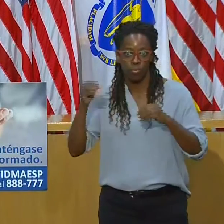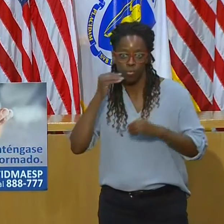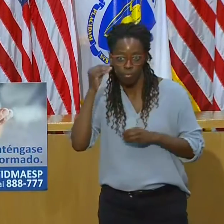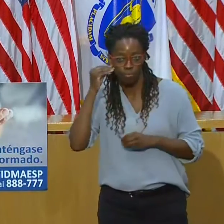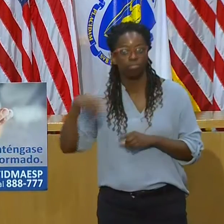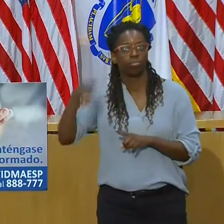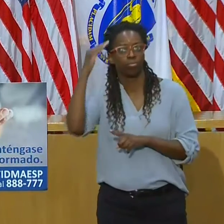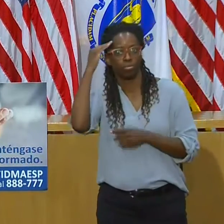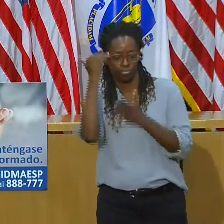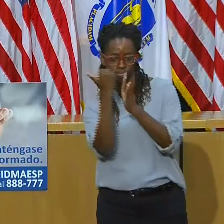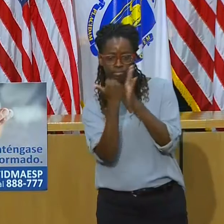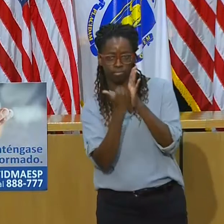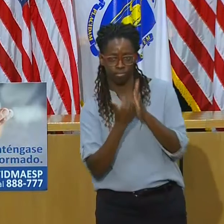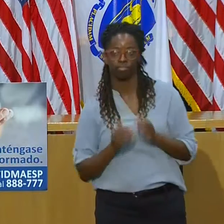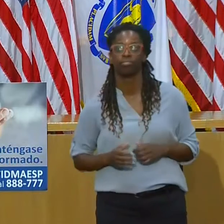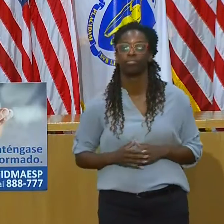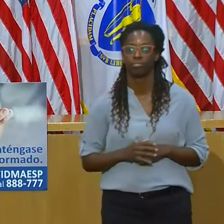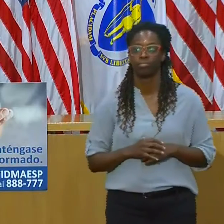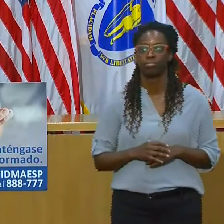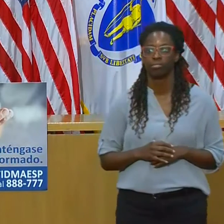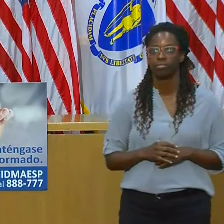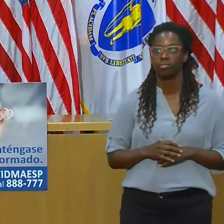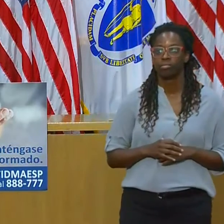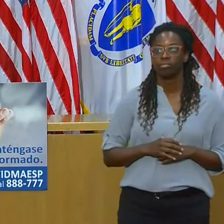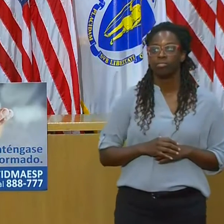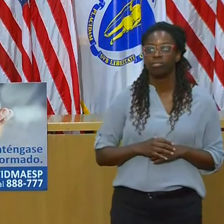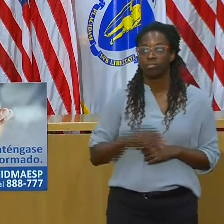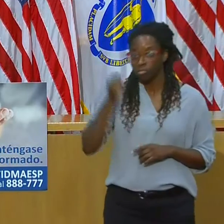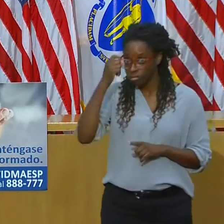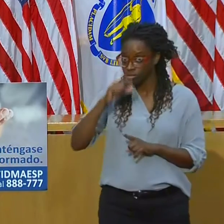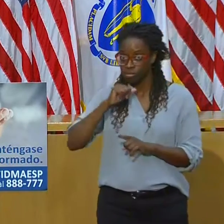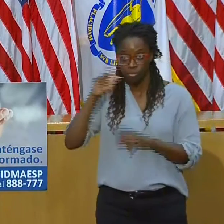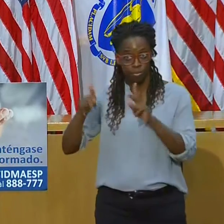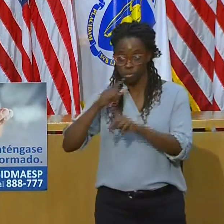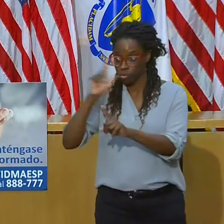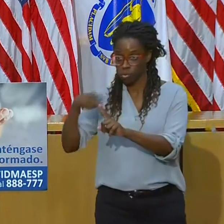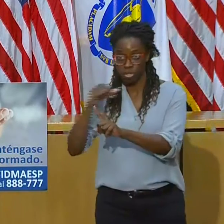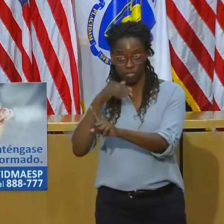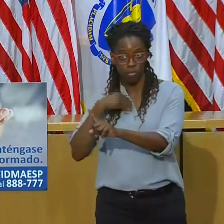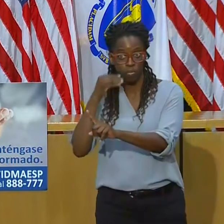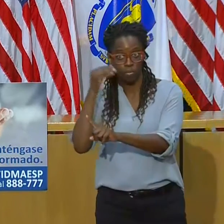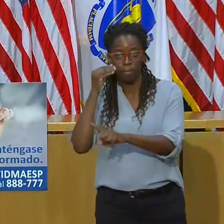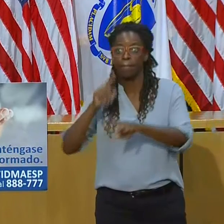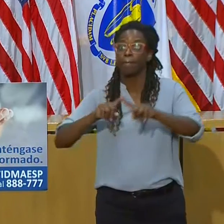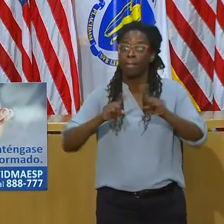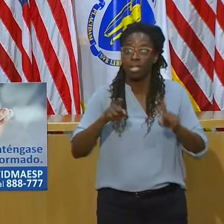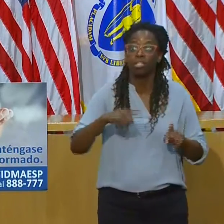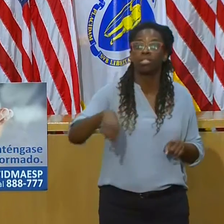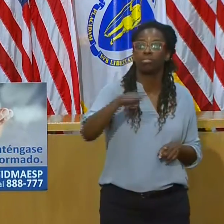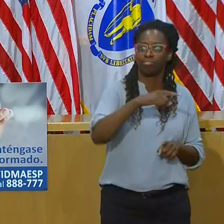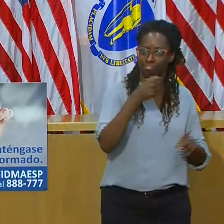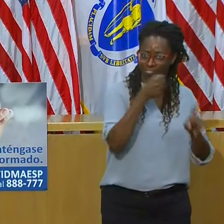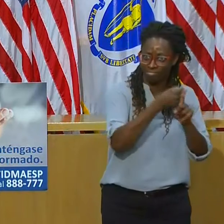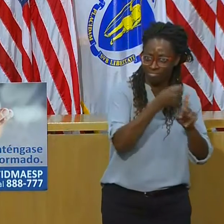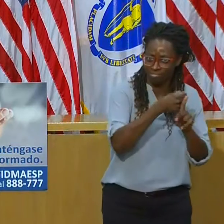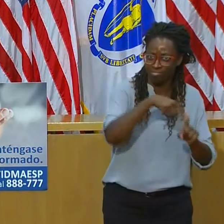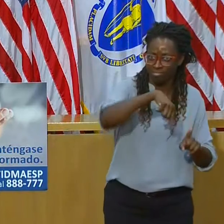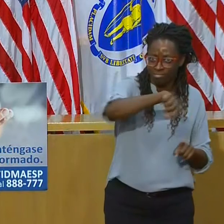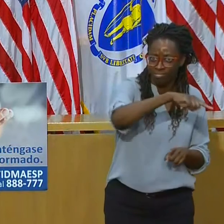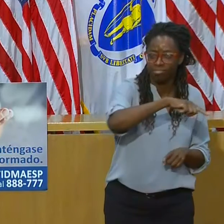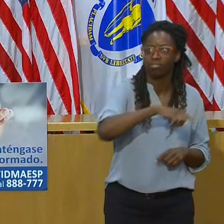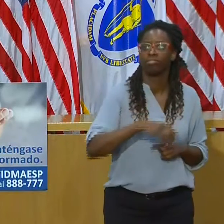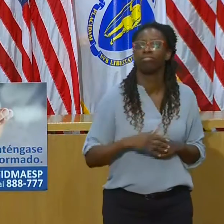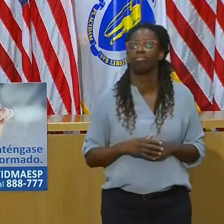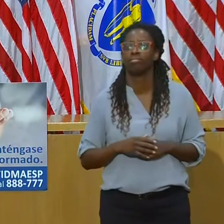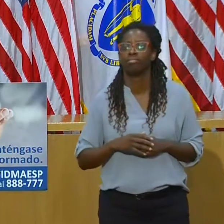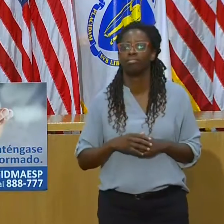addition to the homeless population and survivors, COVID-19 has had a statewide impact on communities and residents who have experienced food